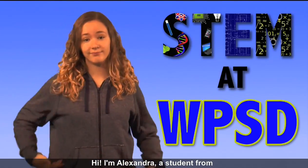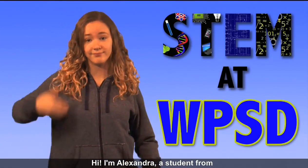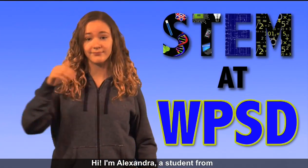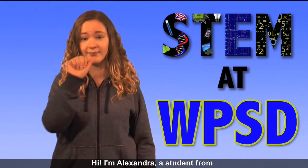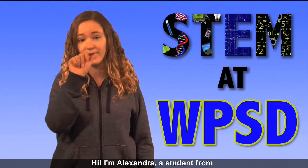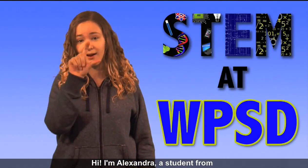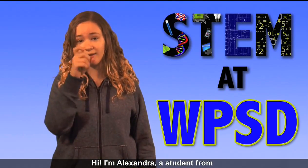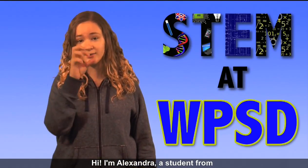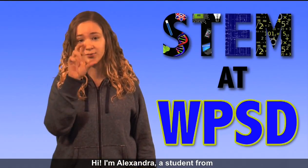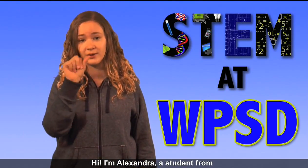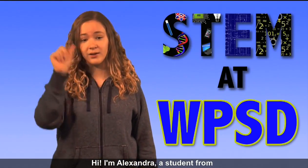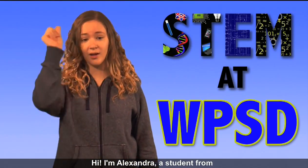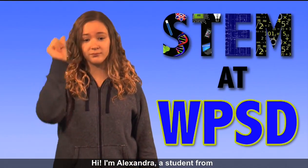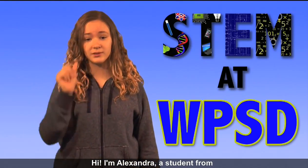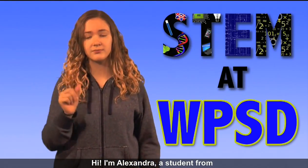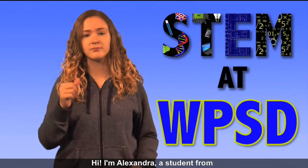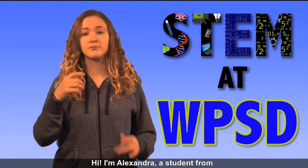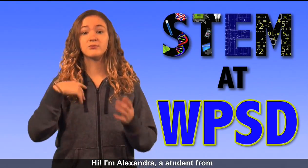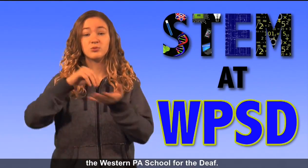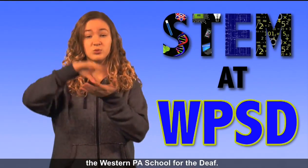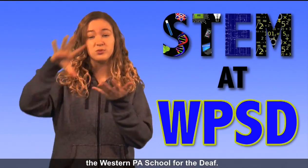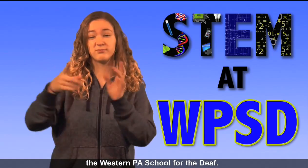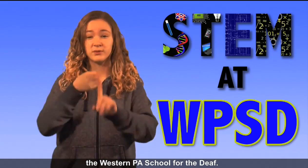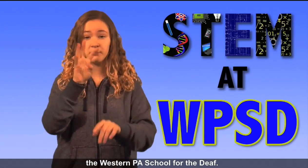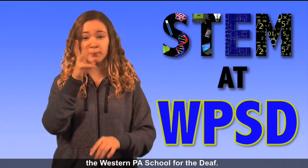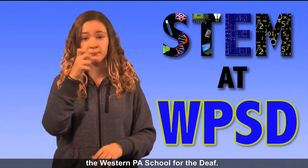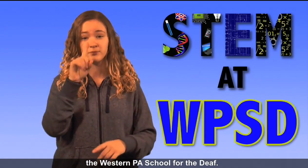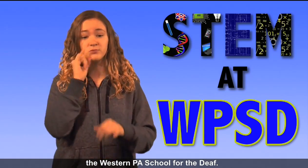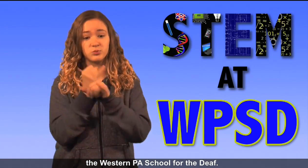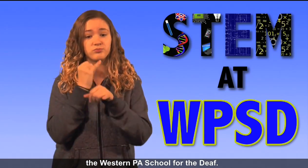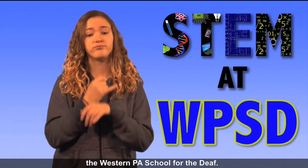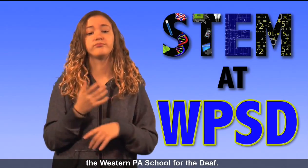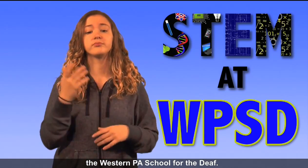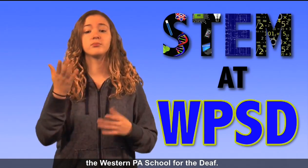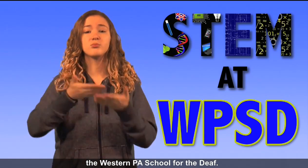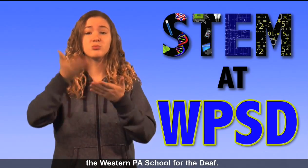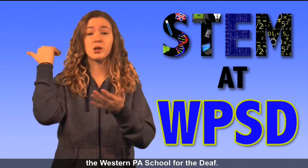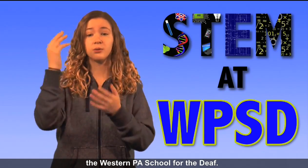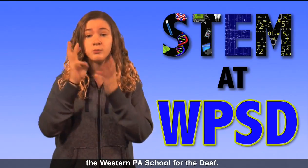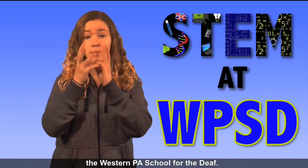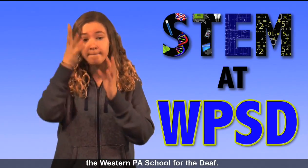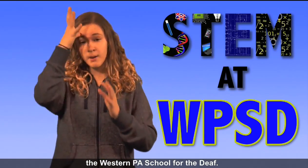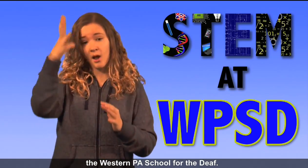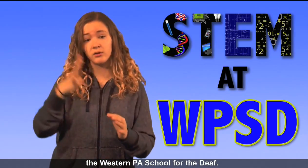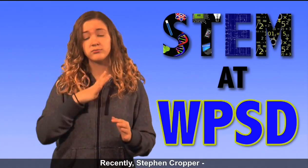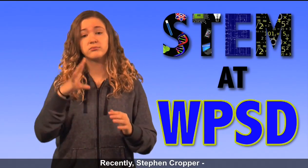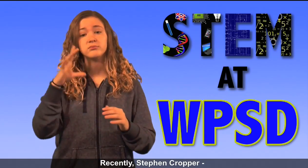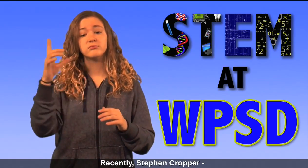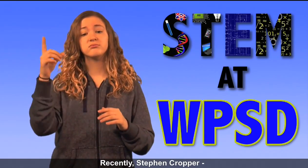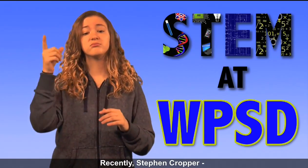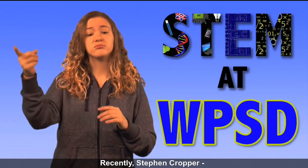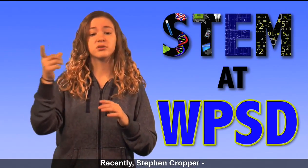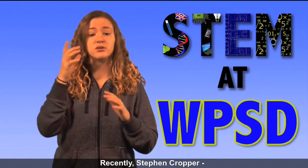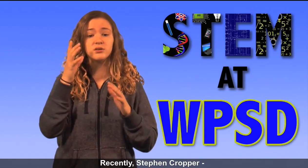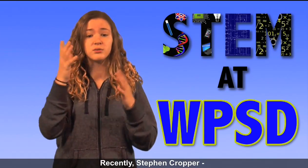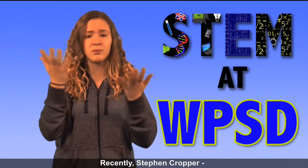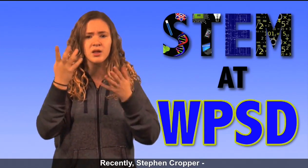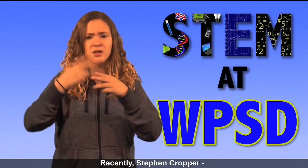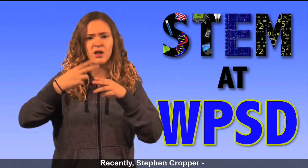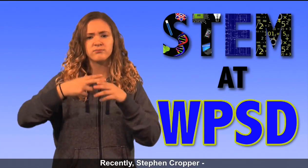Hi, I'm Alexandra, a student from the Western Pennsylvania School for the Deaf. Recently, Steven Cropper,